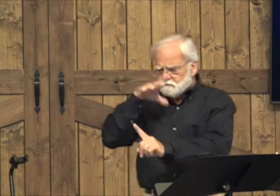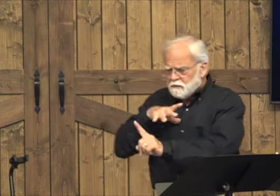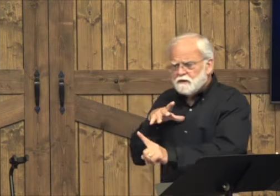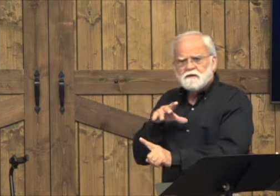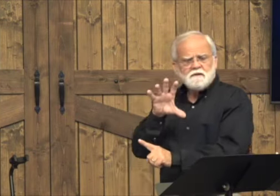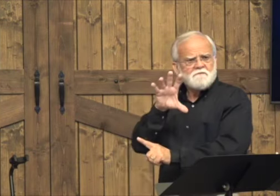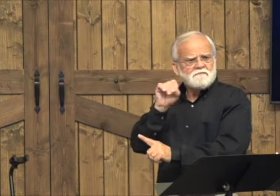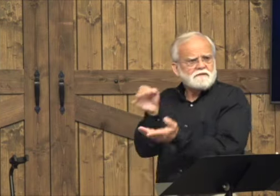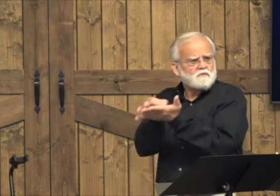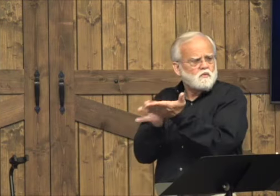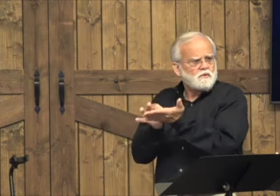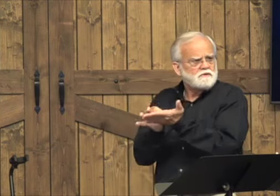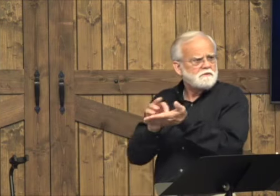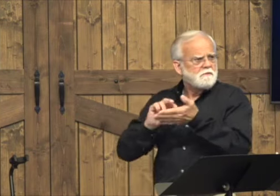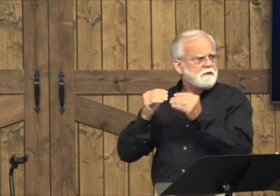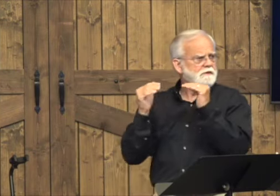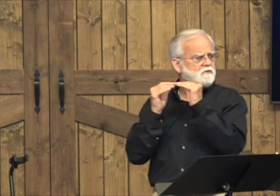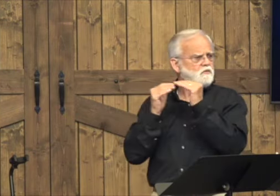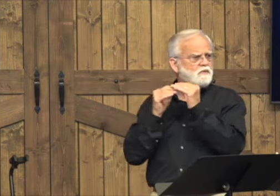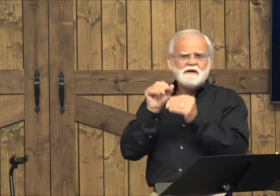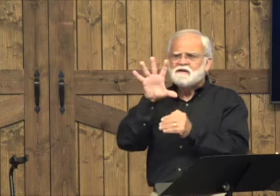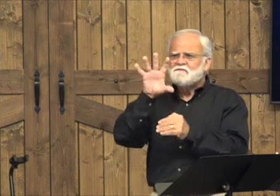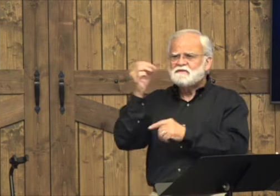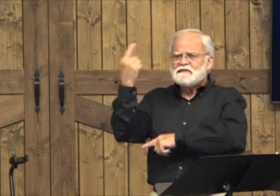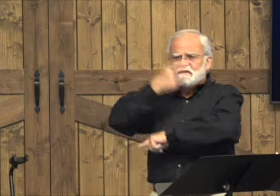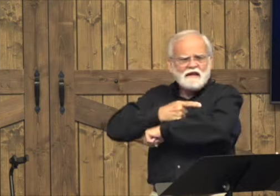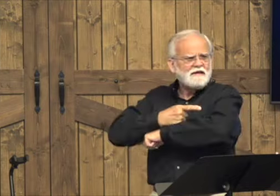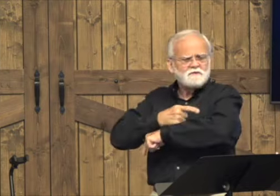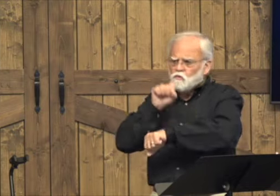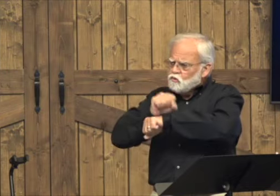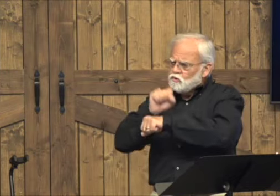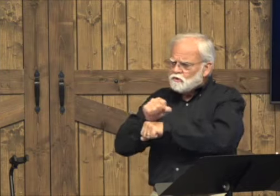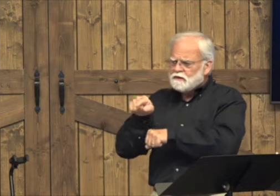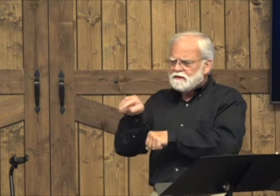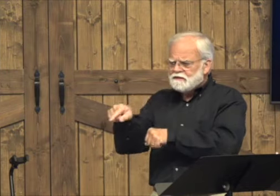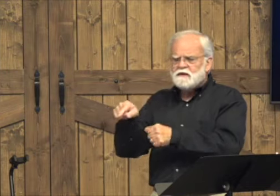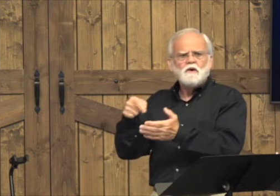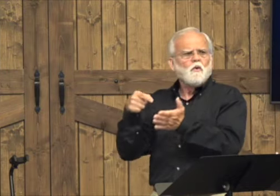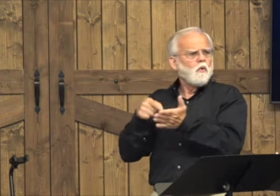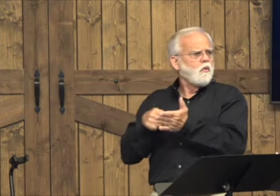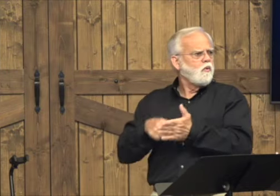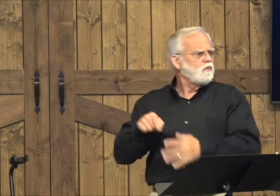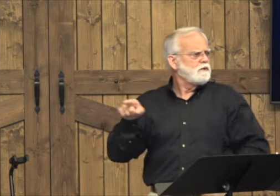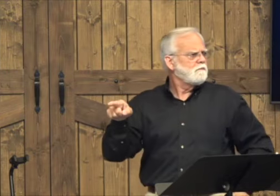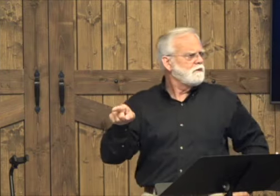And the man who owed 50 coins, he owed 50 days for the work.